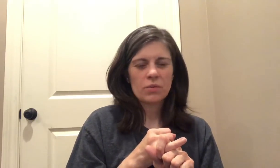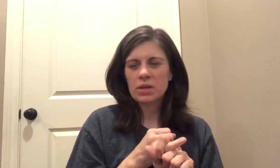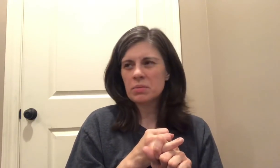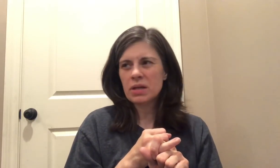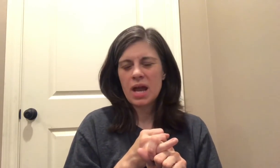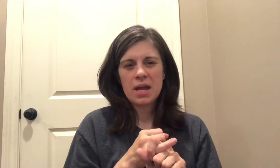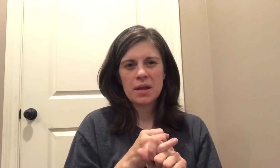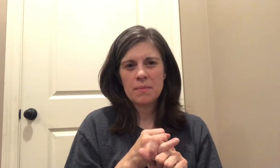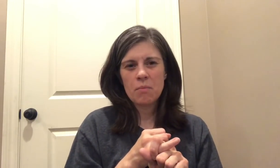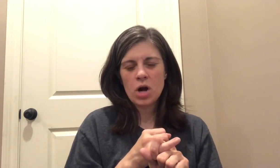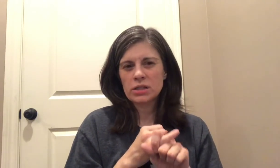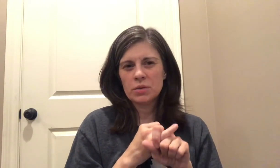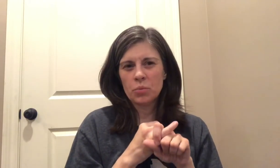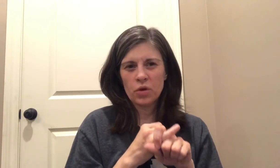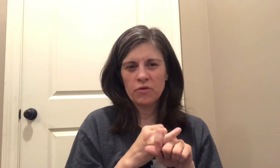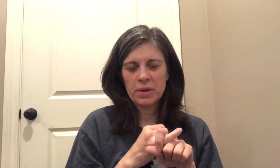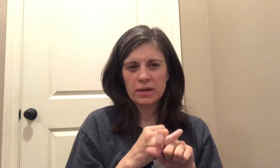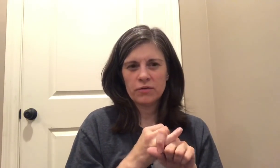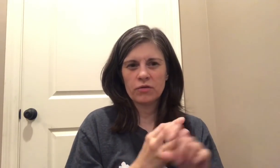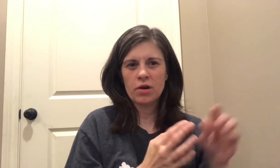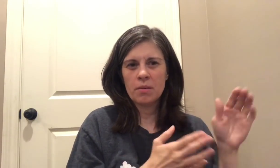really been a marked improvement from